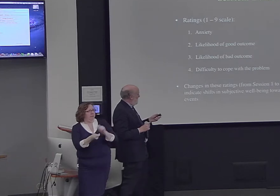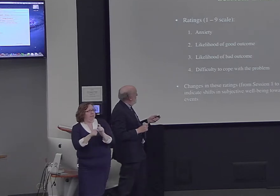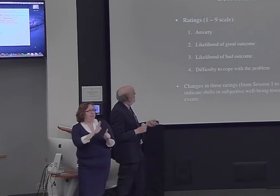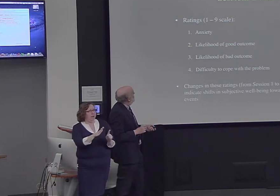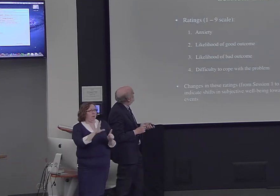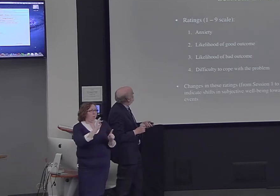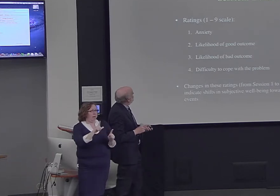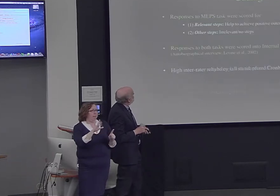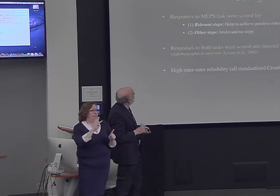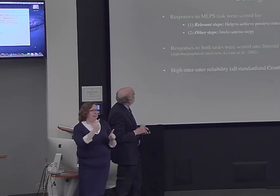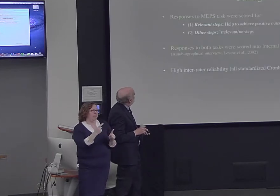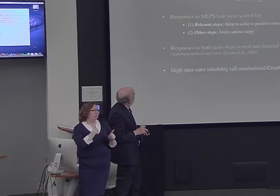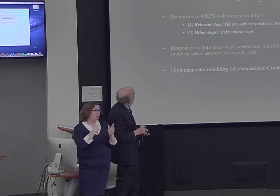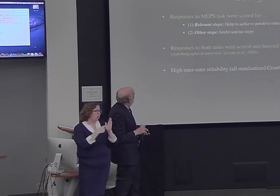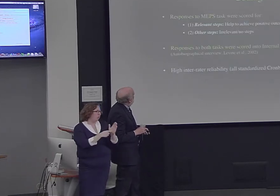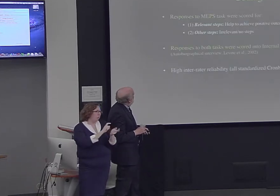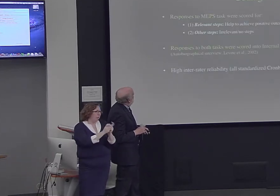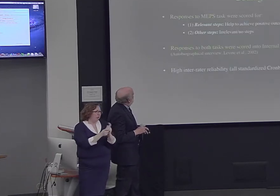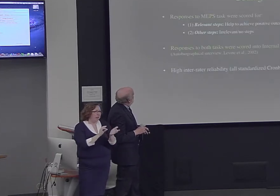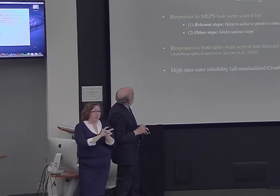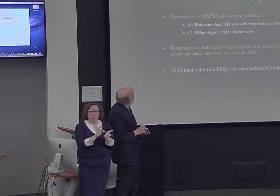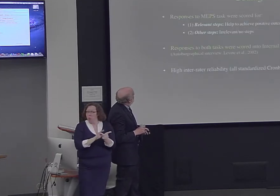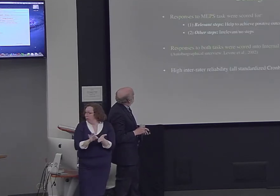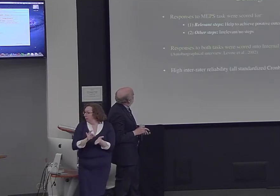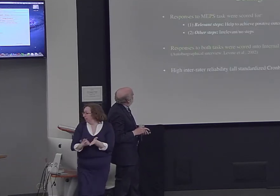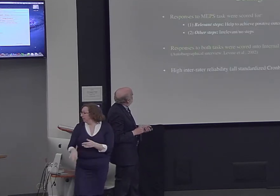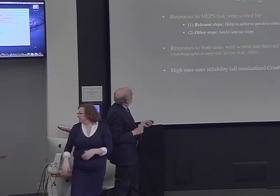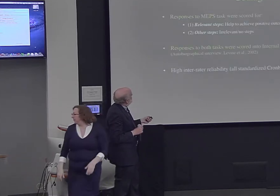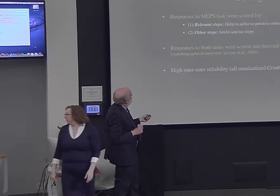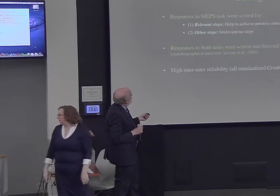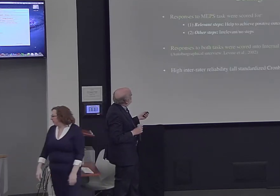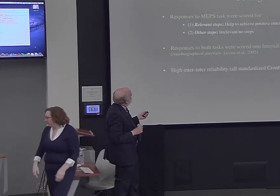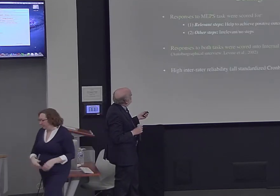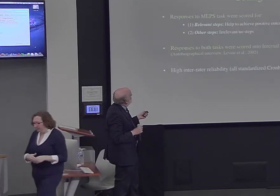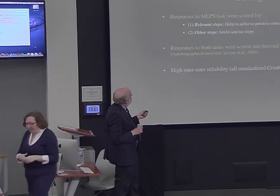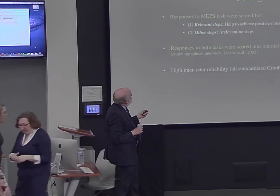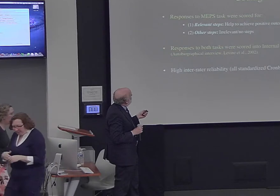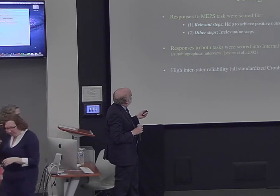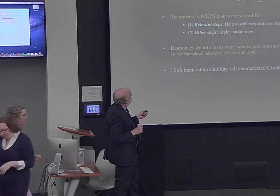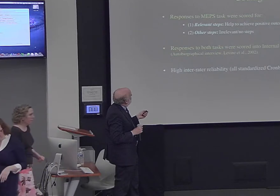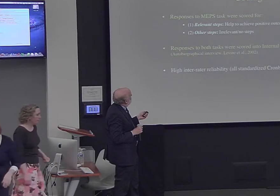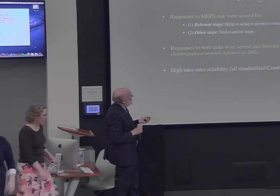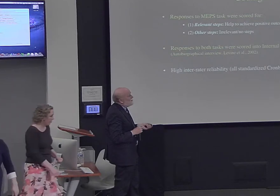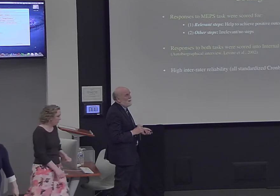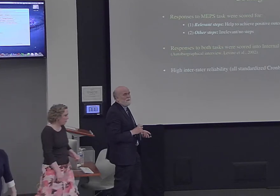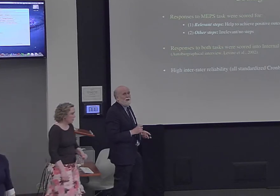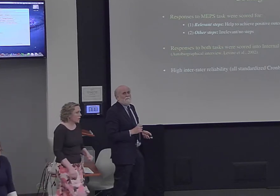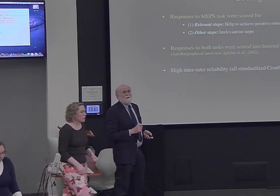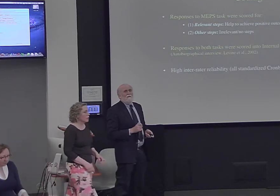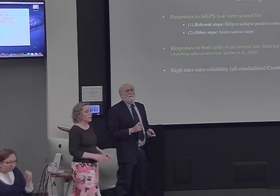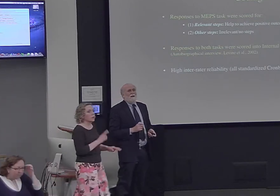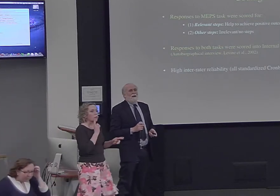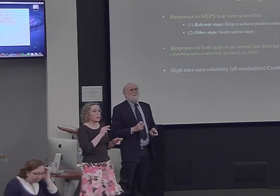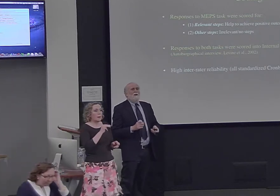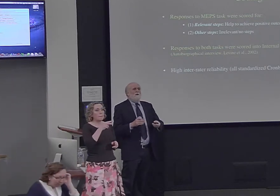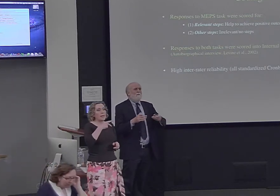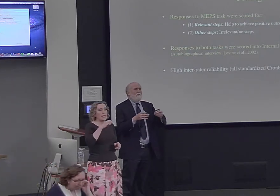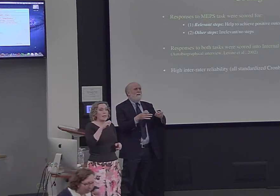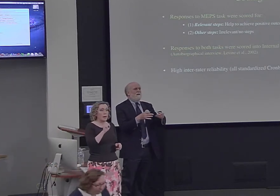show you. Okay, so the responses to the personal means and problem-solving tasks, you basically